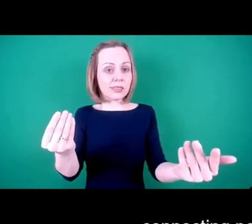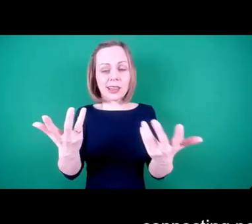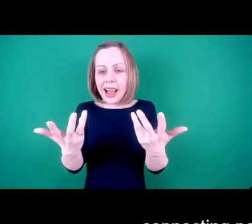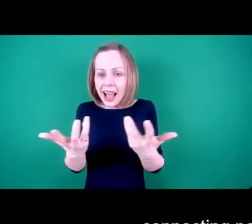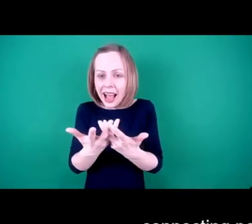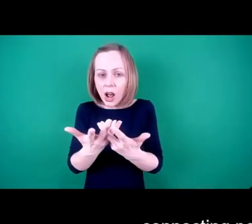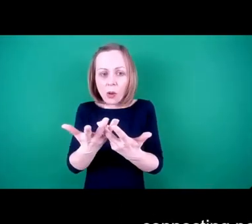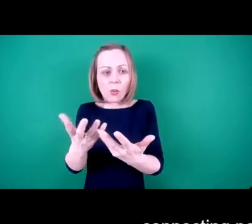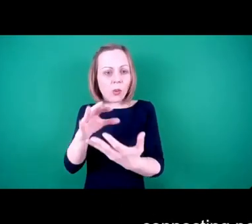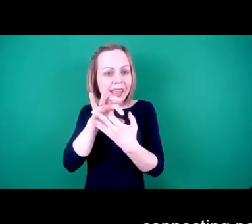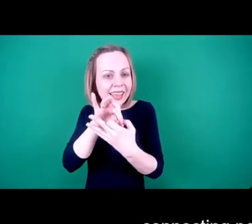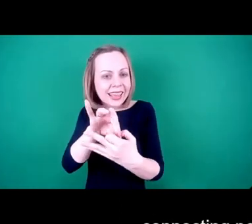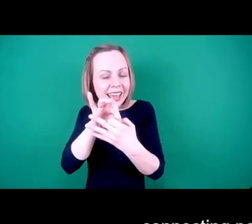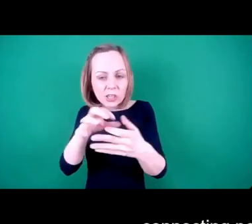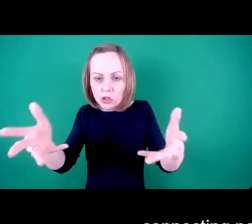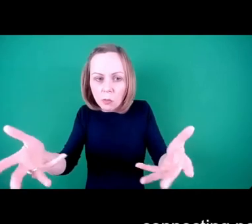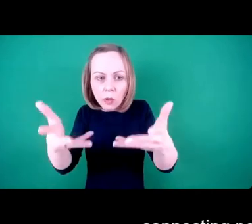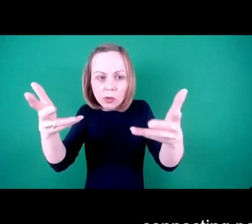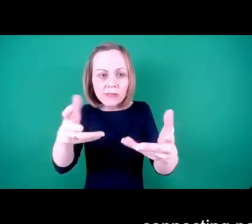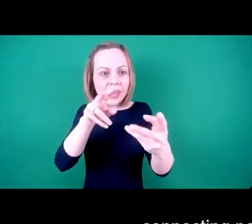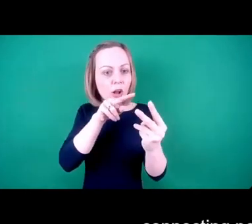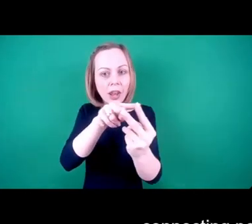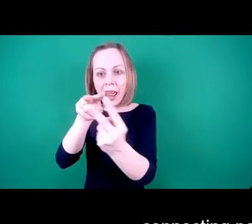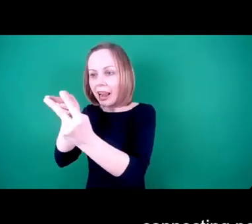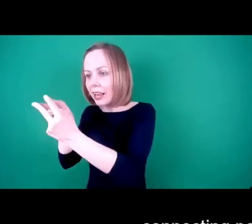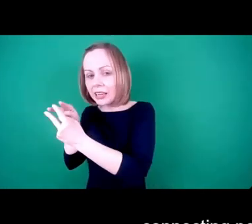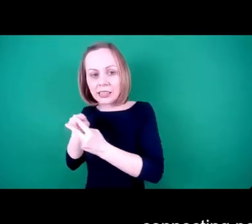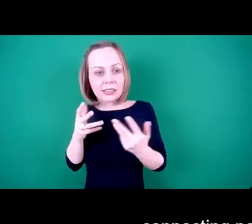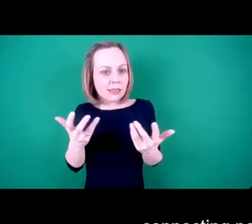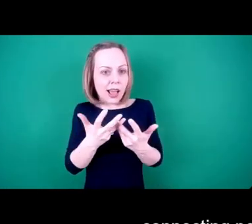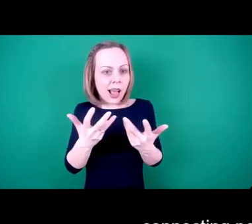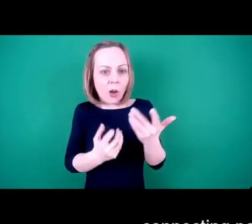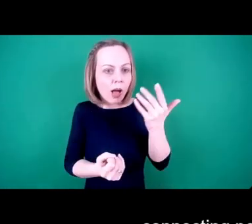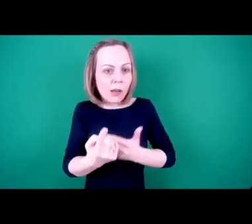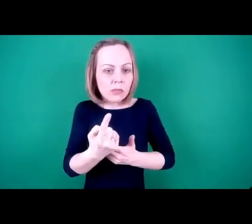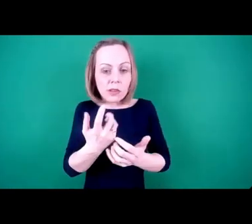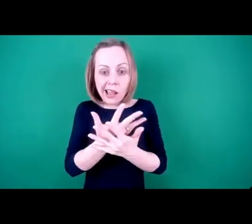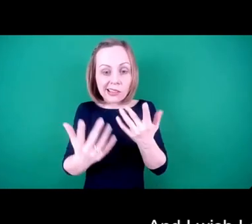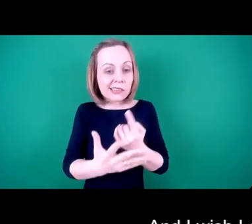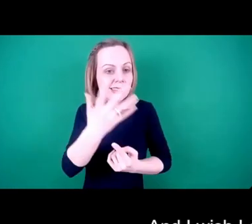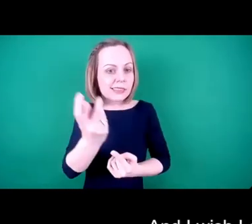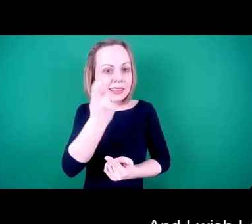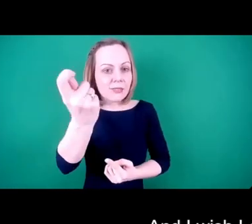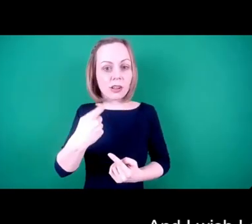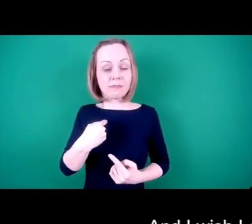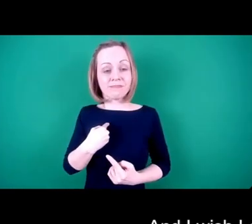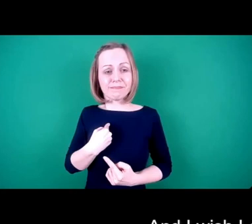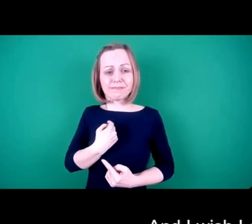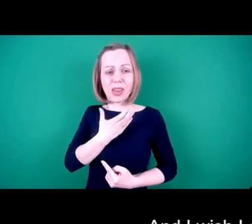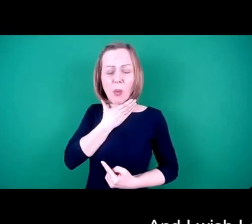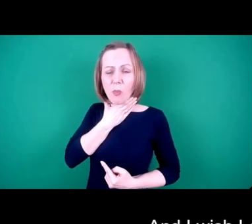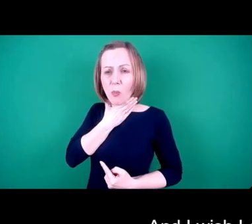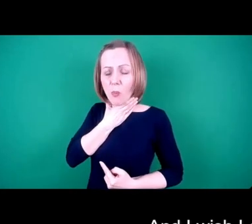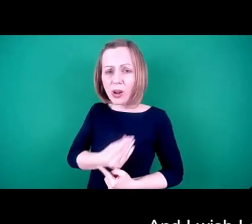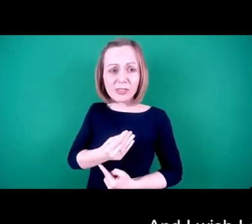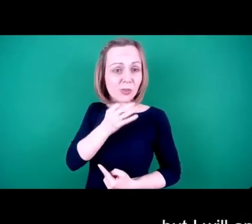motivating and connecting people have you tried? What has been successful? And I wish I could address that question